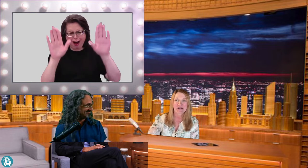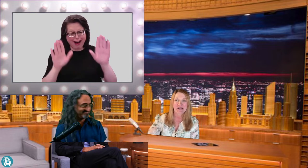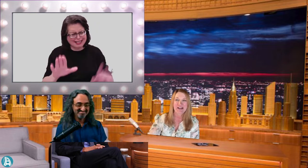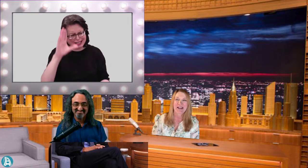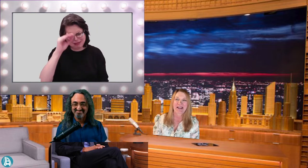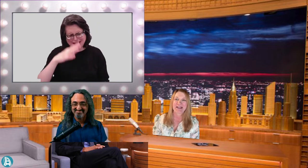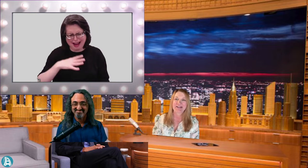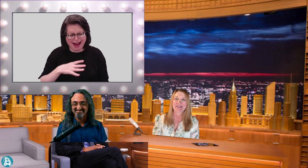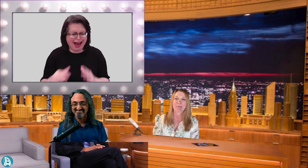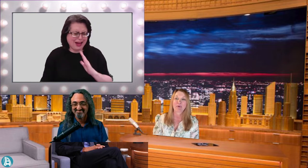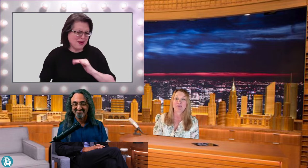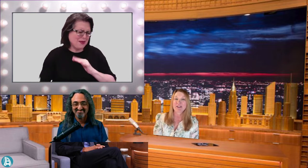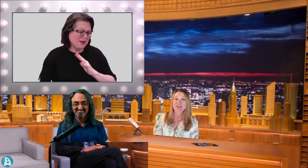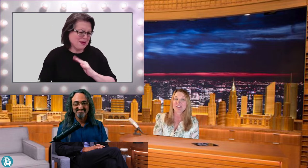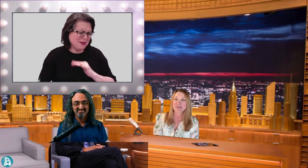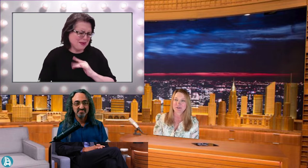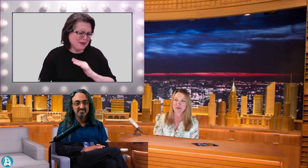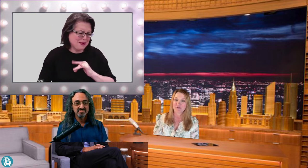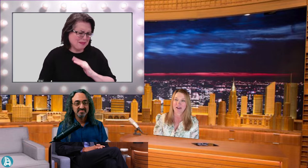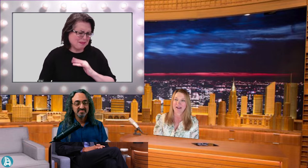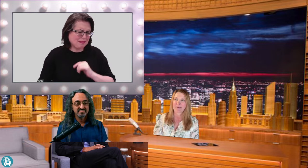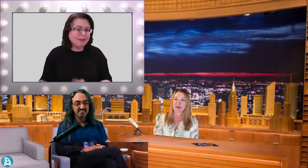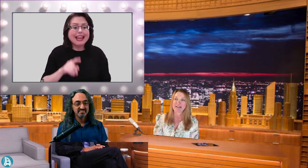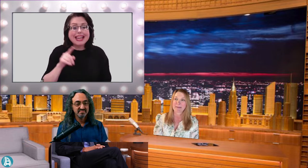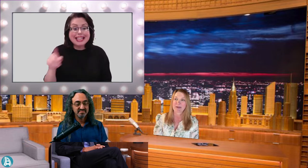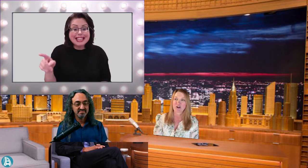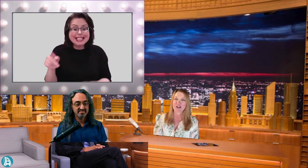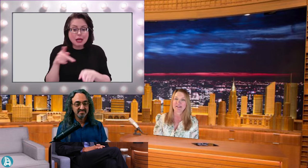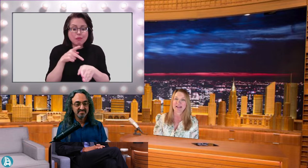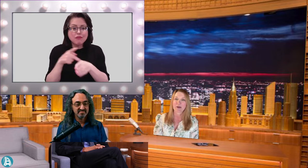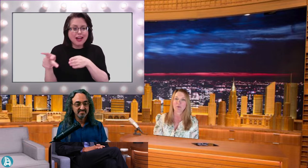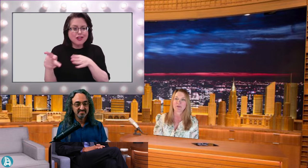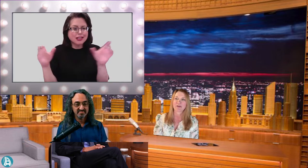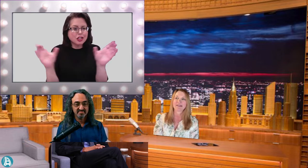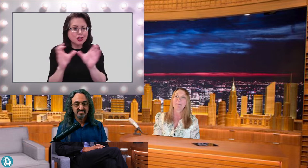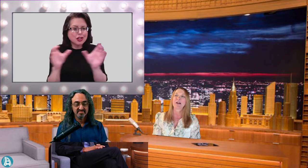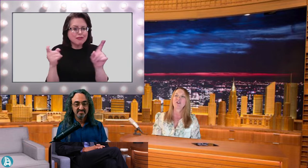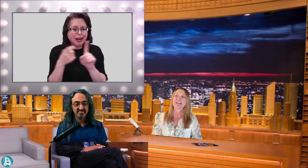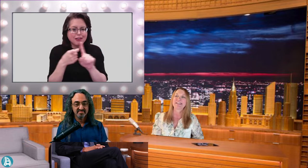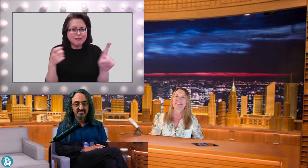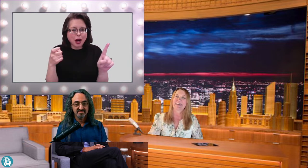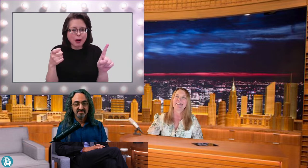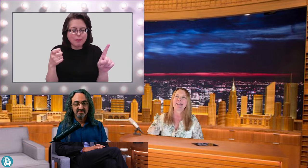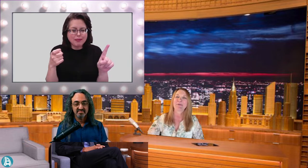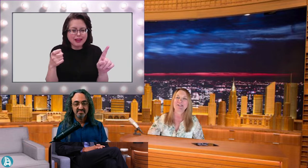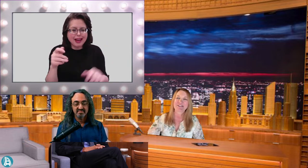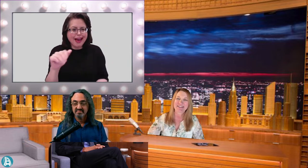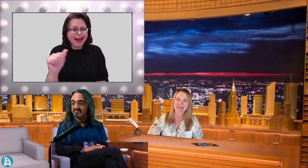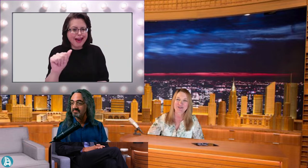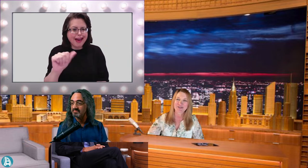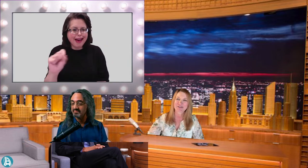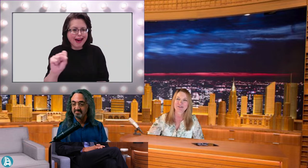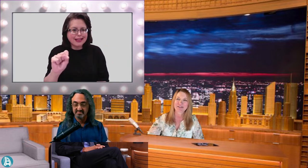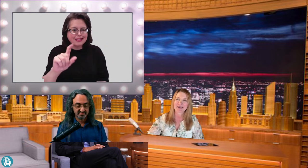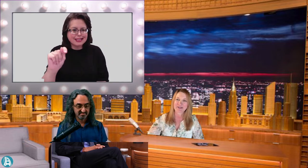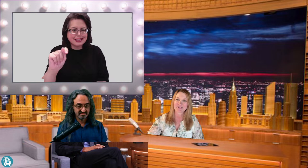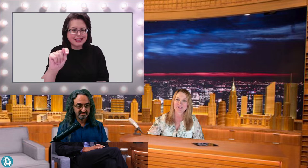is a professionally certified by the American Sign Language Teachers Association